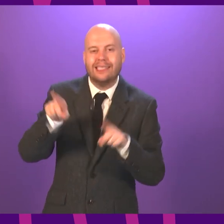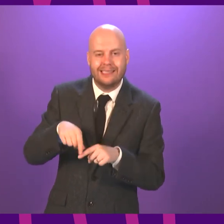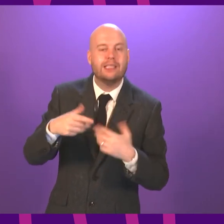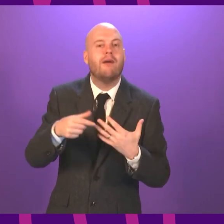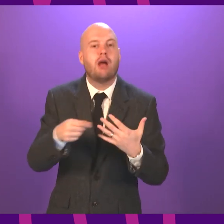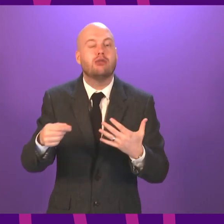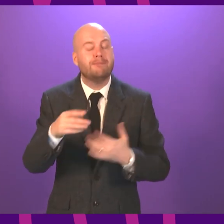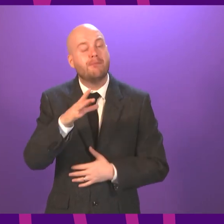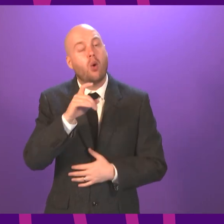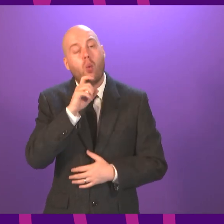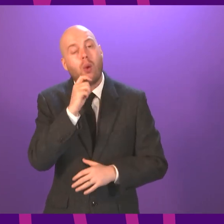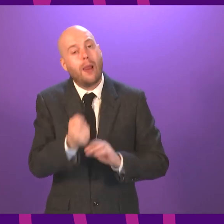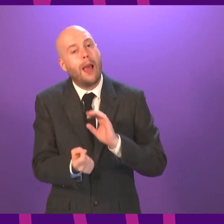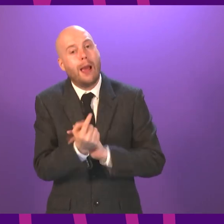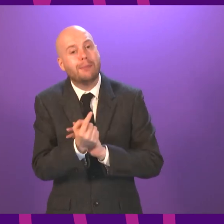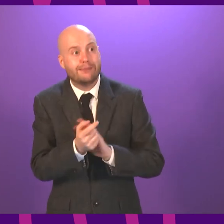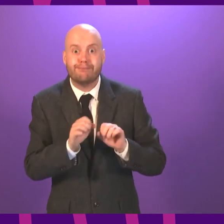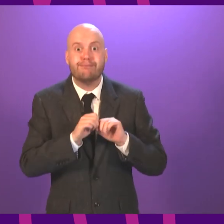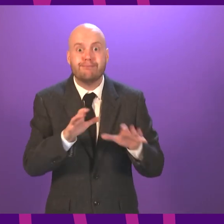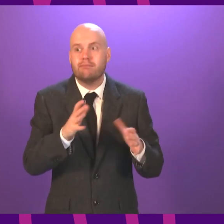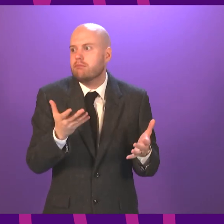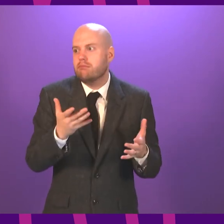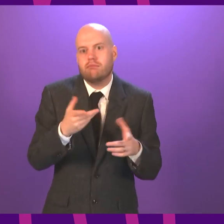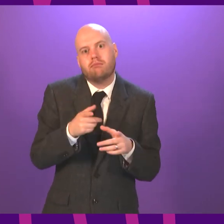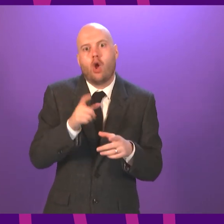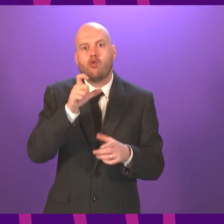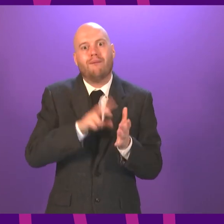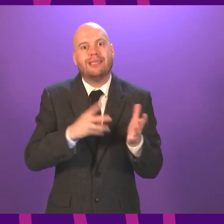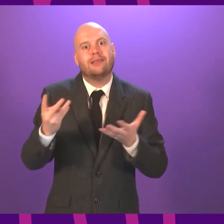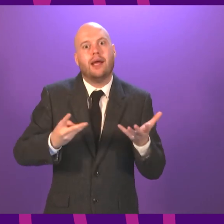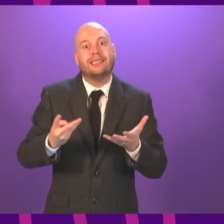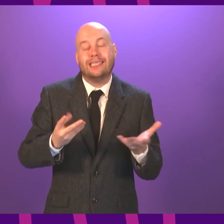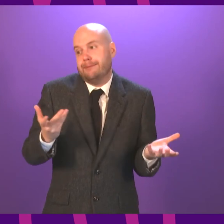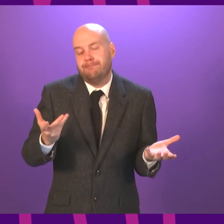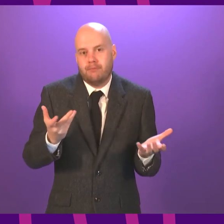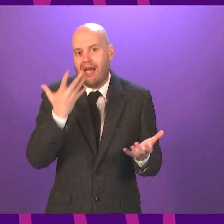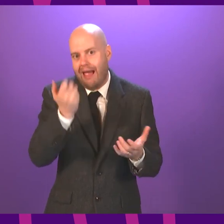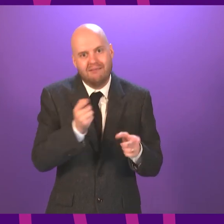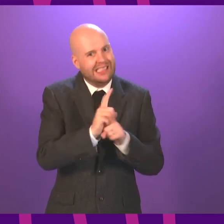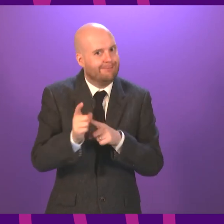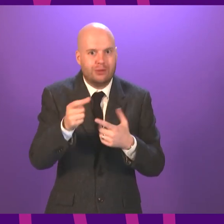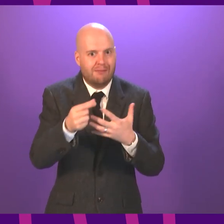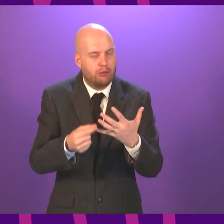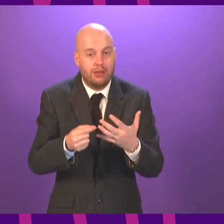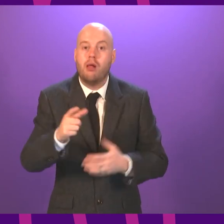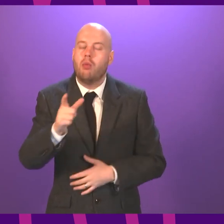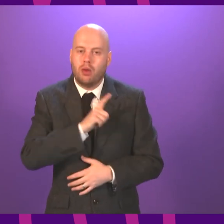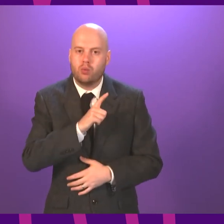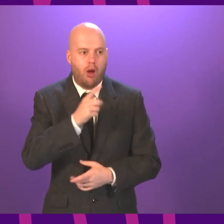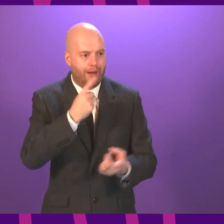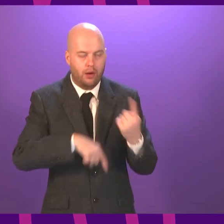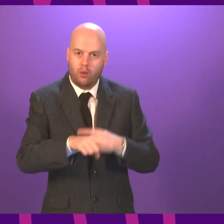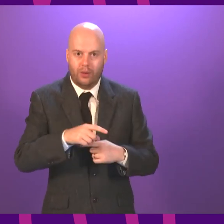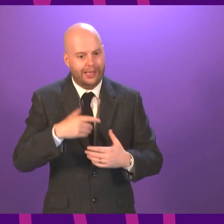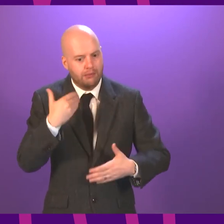happen with this virus, but it is really important that we take the same basic steps to contain new variants as we have taken to contain the